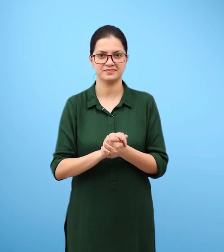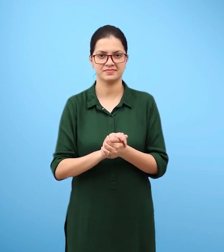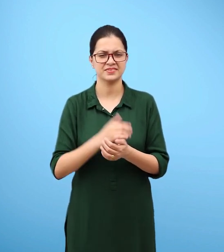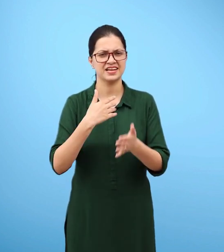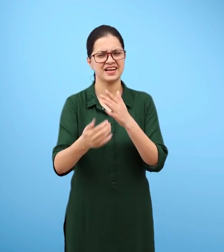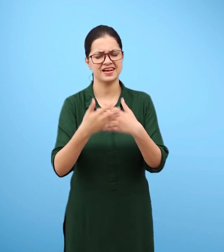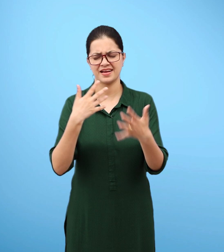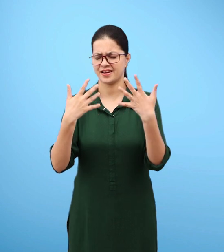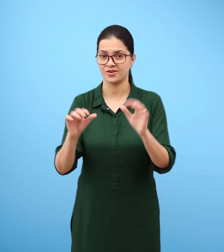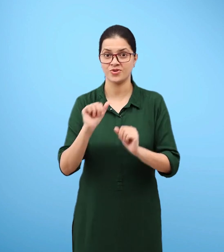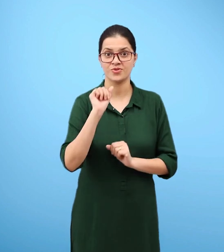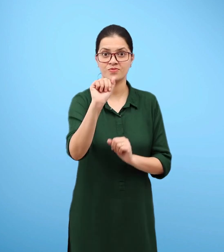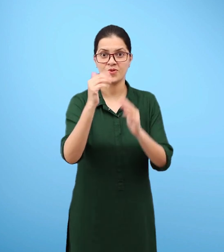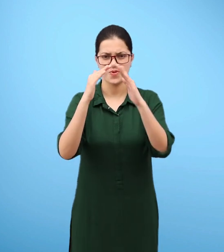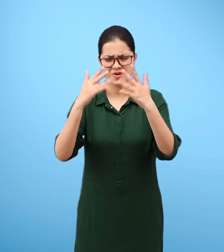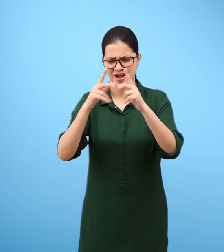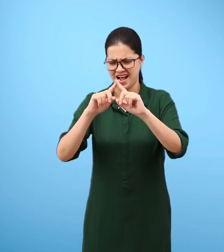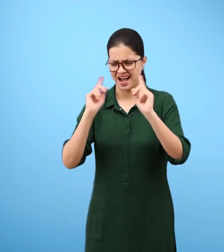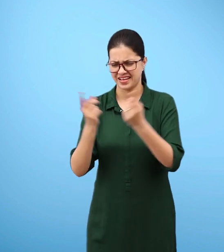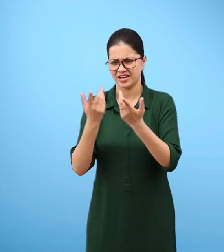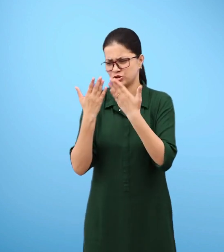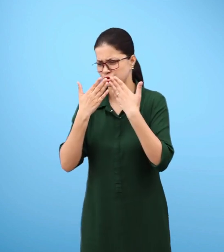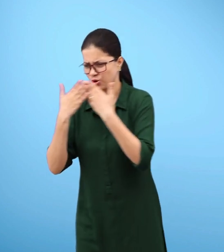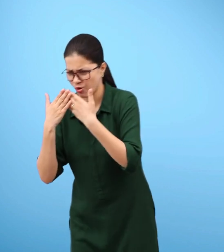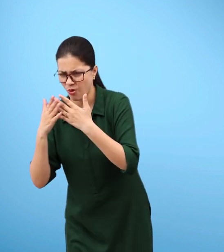Find a sunny room in your school or at home.